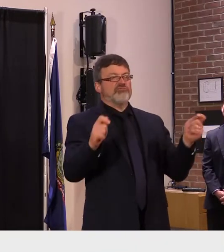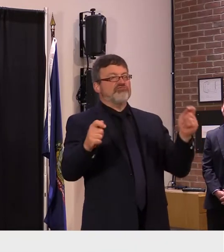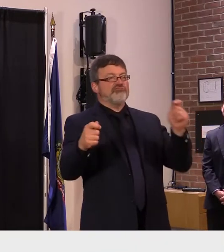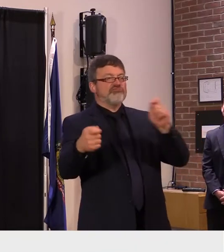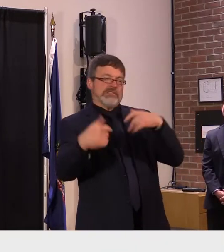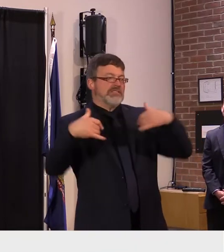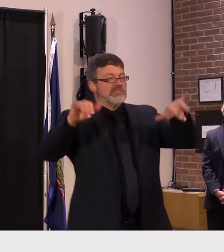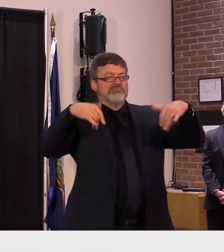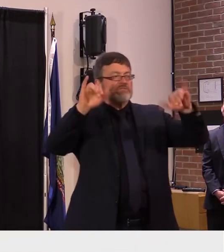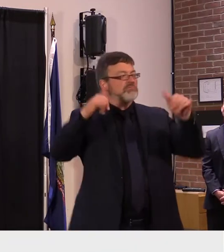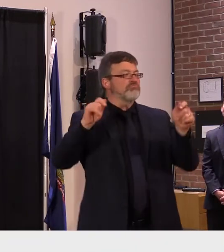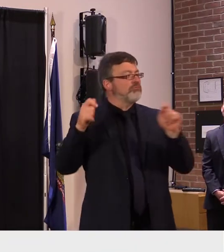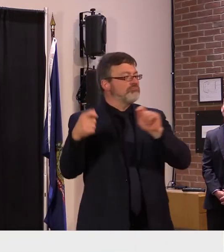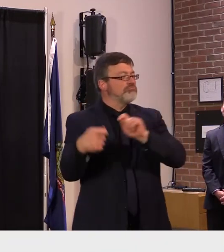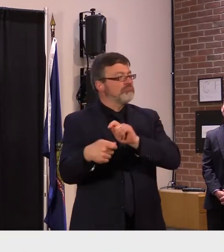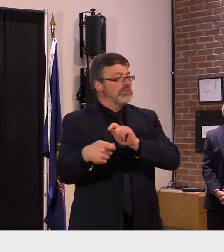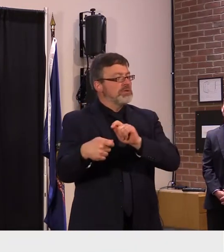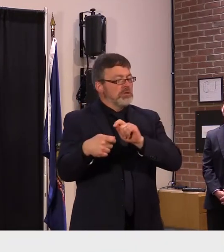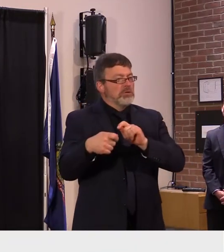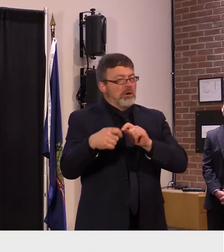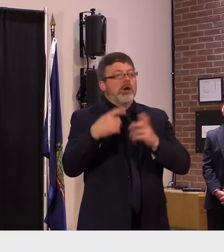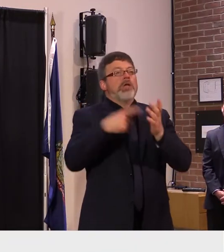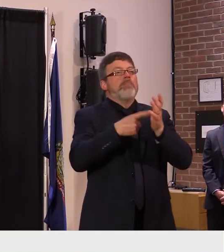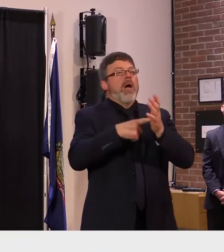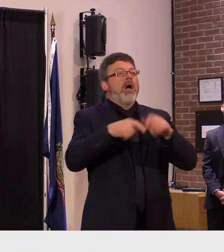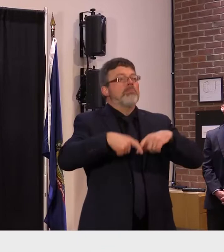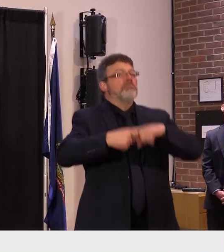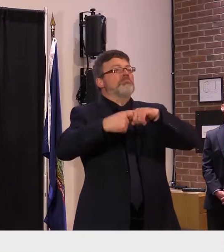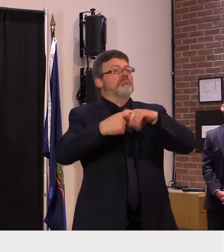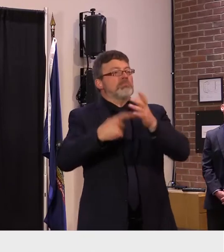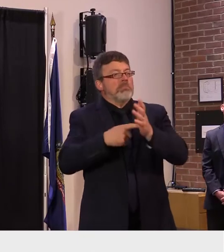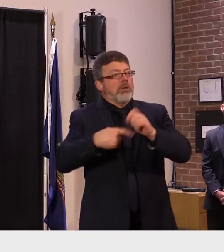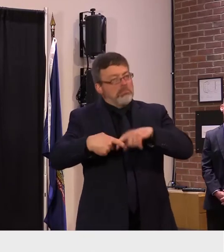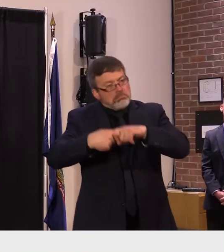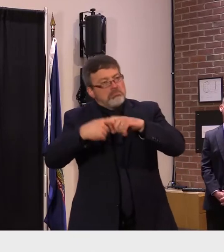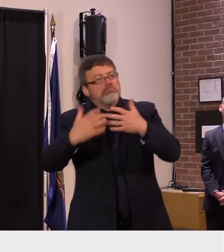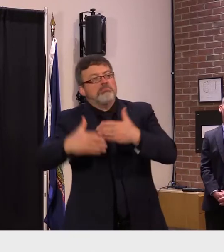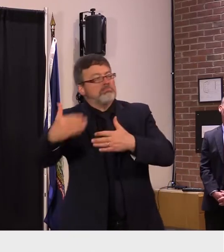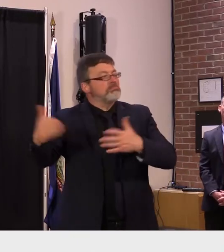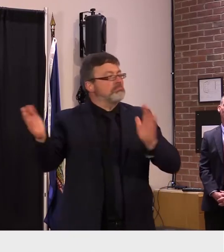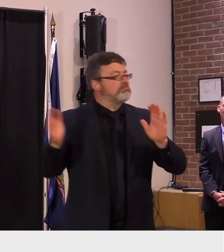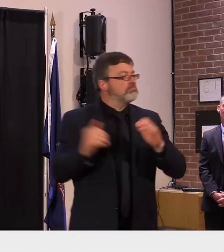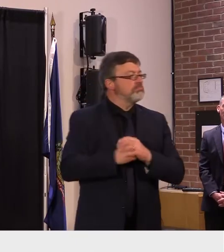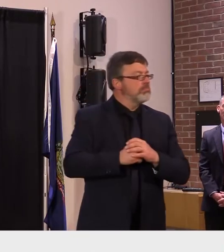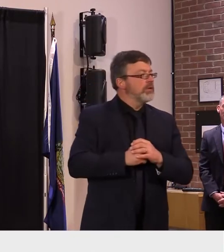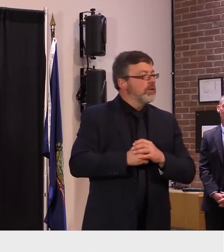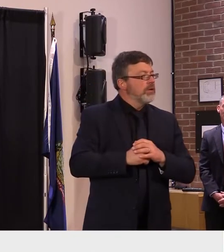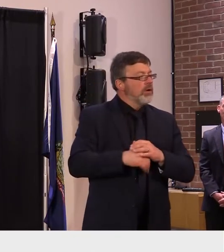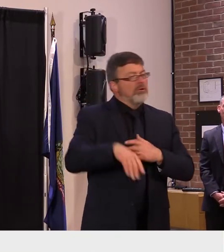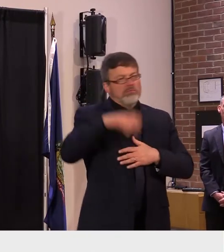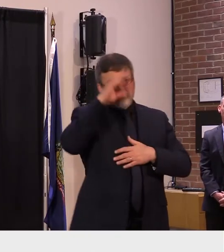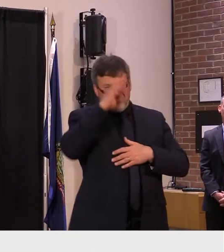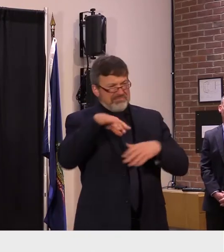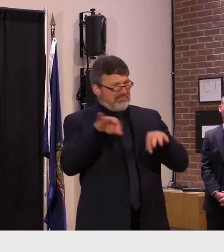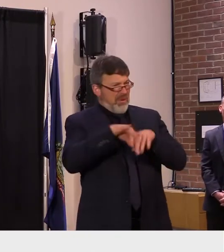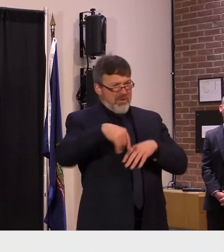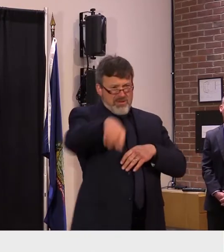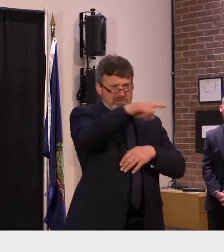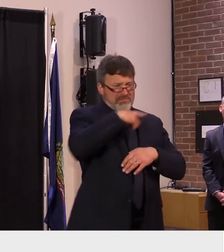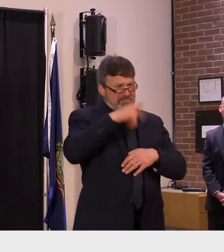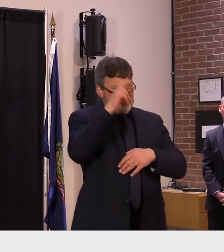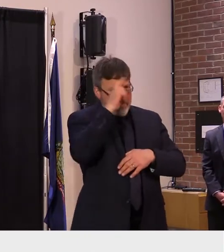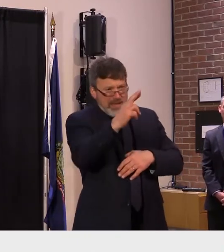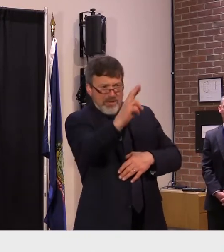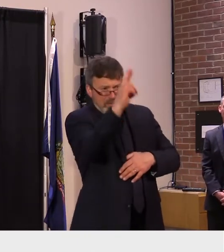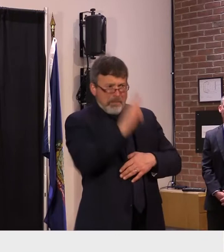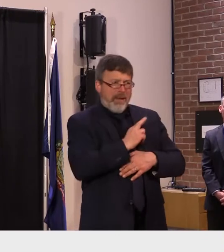fact and treat treat each other uh civilly and respectfully and understand that person a may be at